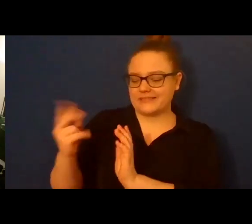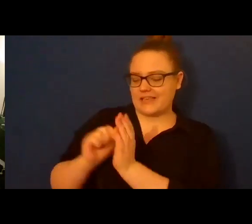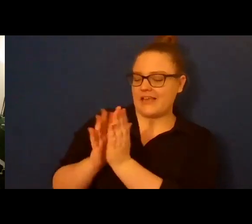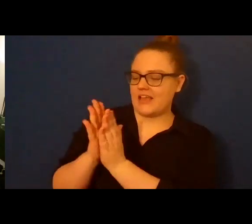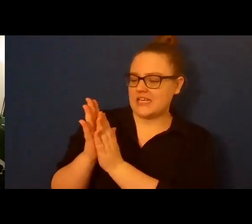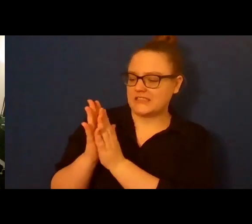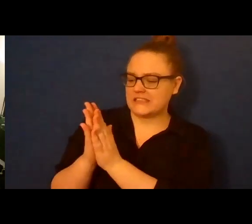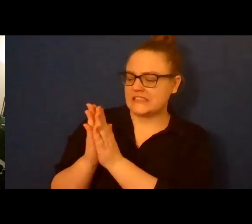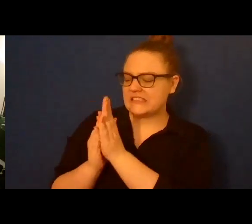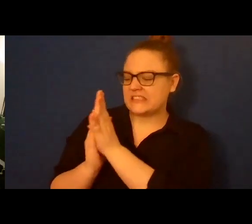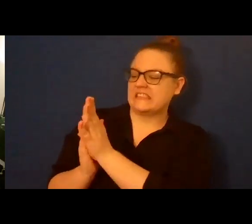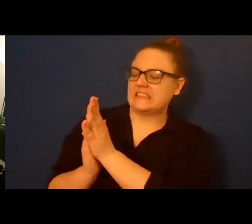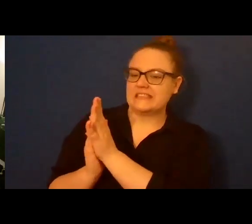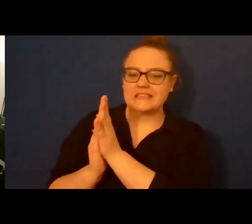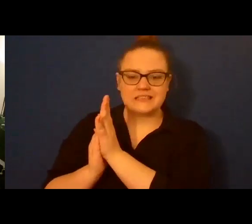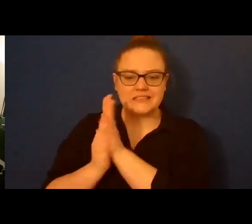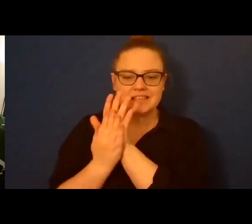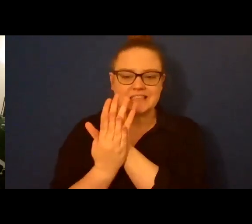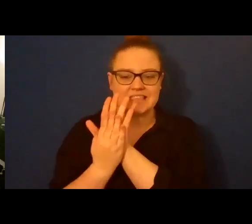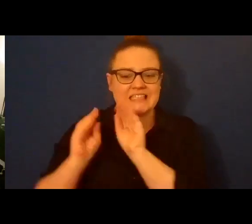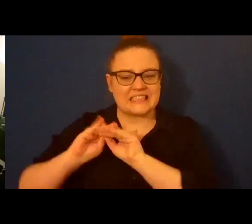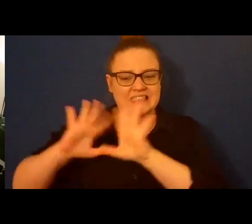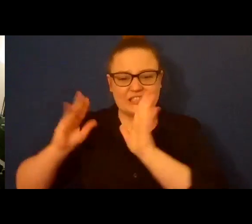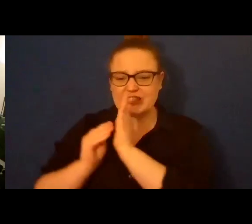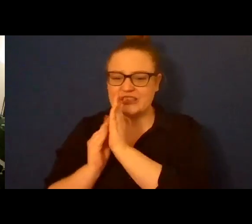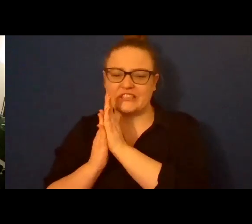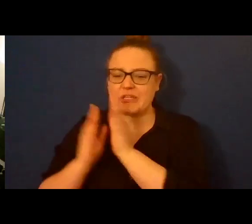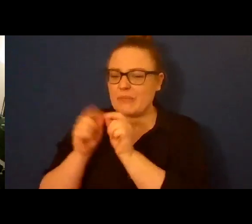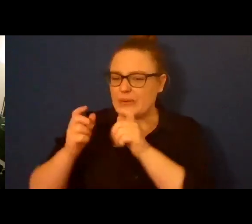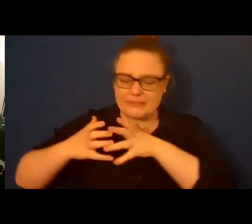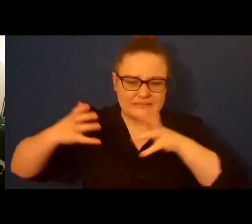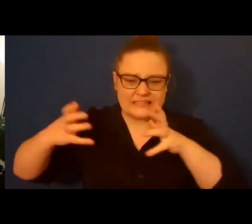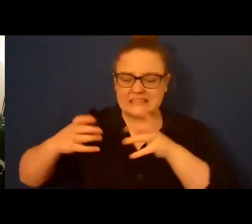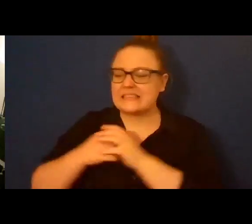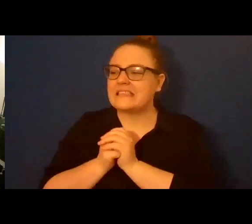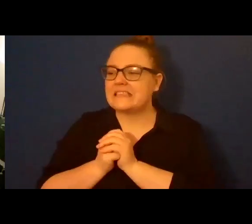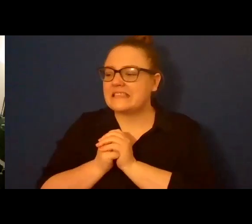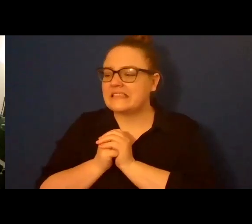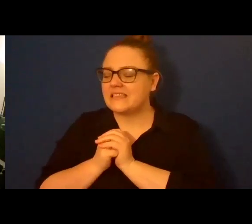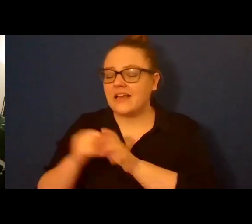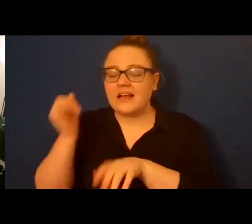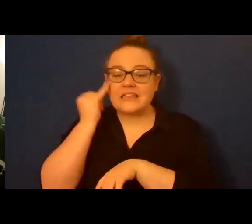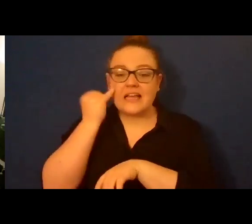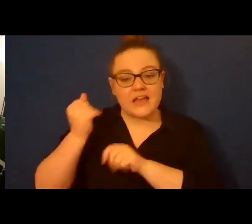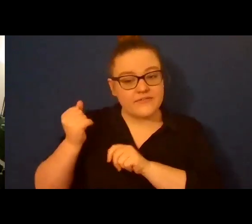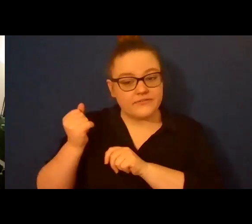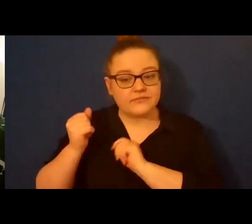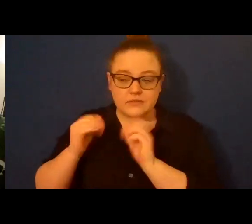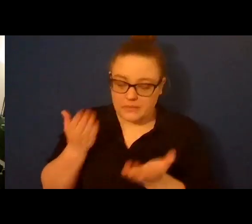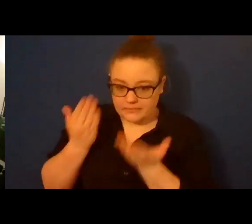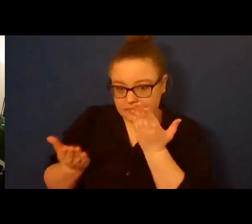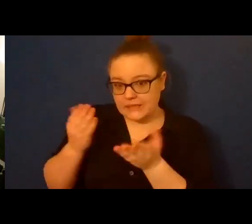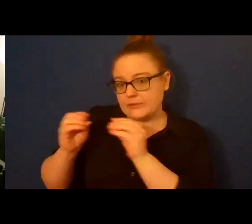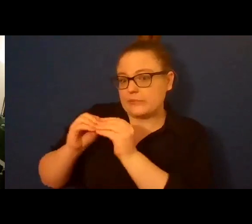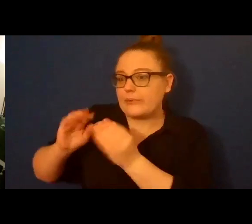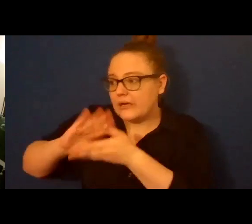brazenly big, unabashedly big. There was no getting around them. If I had been fucking my lovers more, I would have gotten over it faster and if I